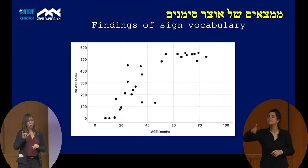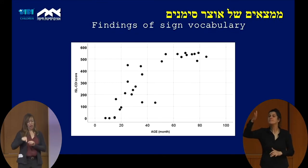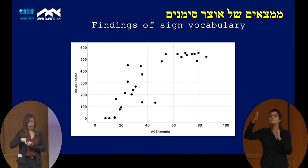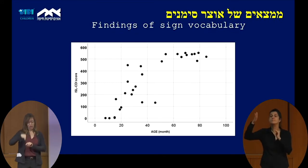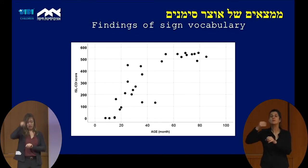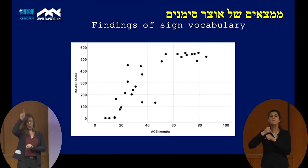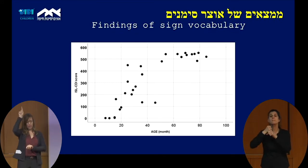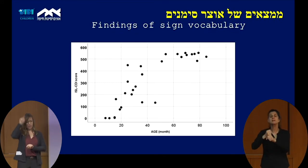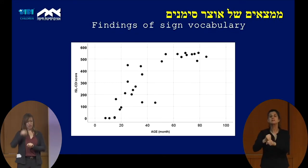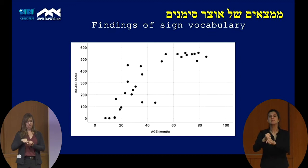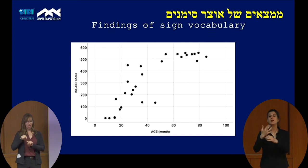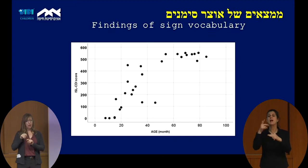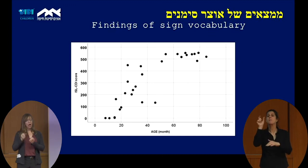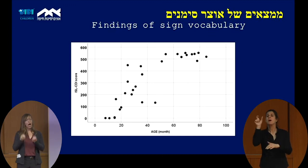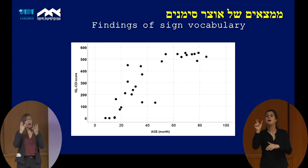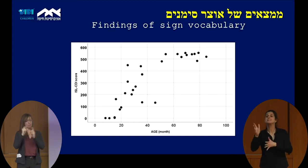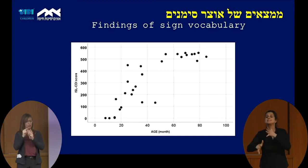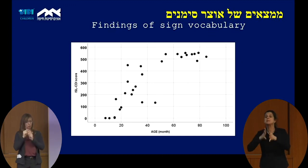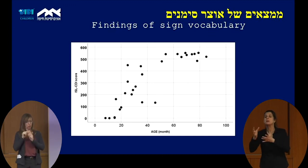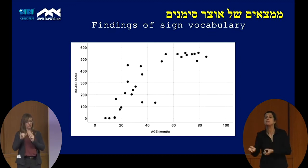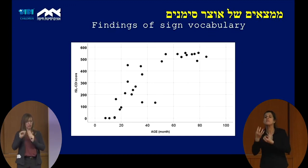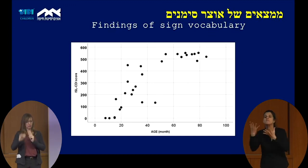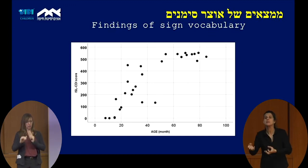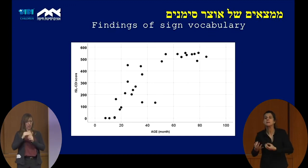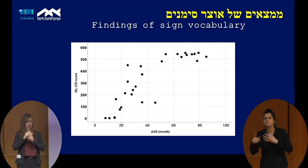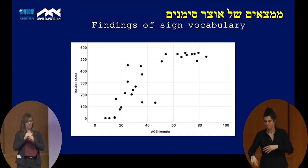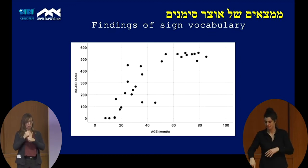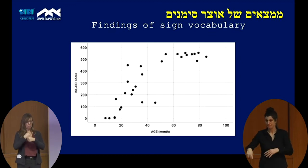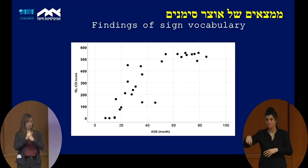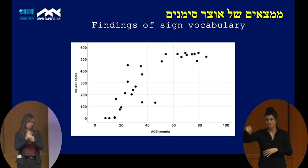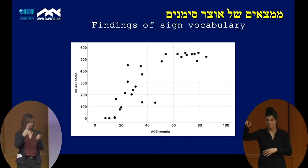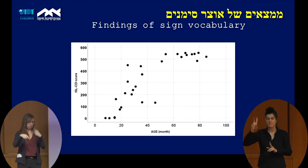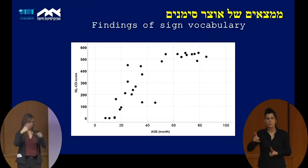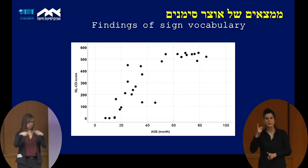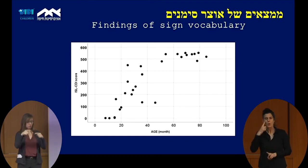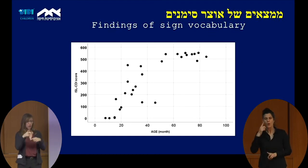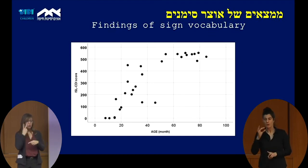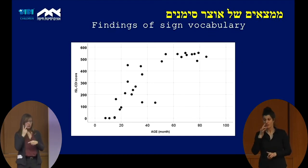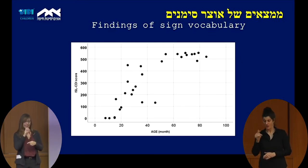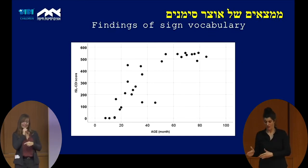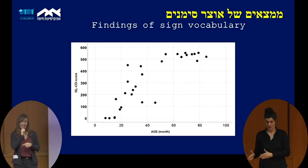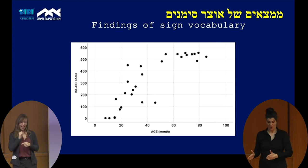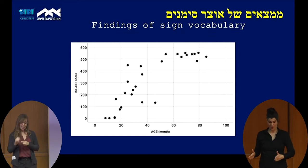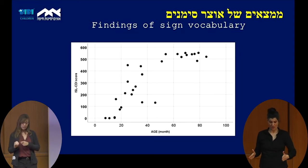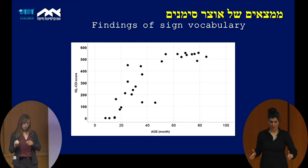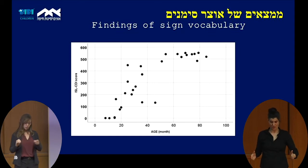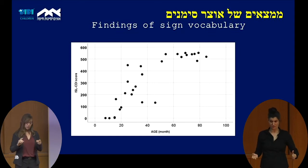the number of words children were produced. You can see that with age, children produced more signs,